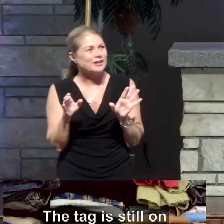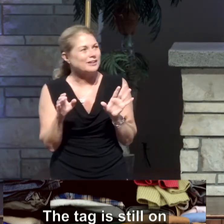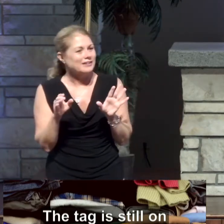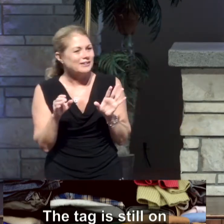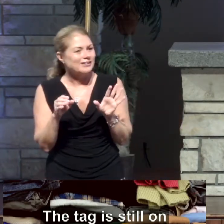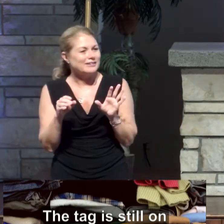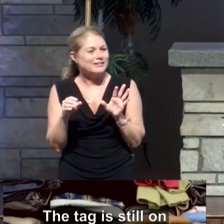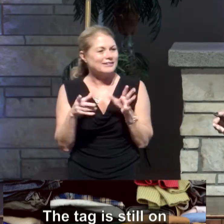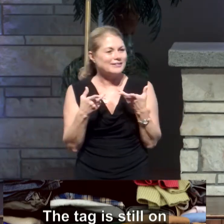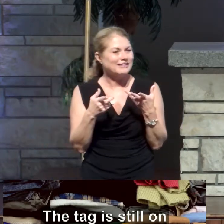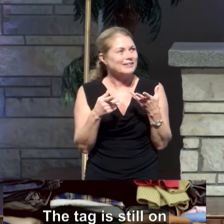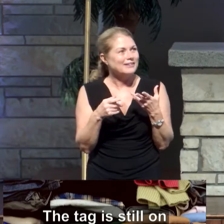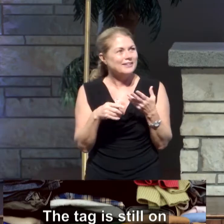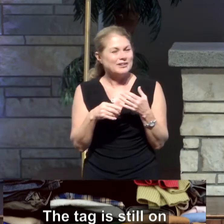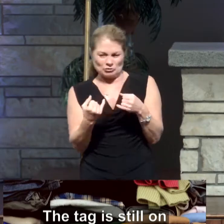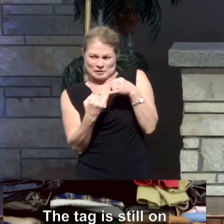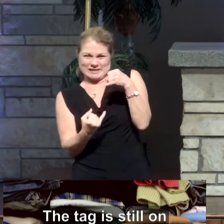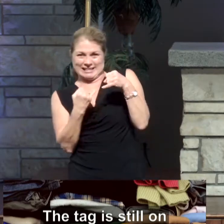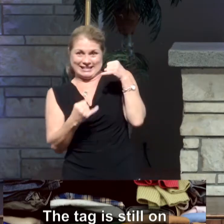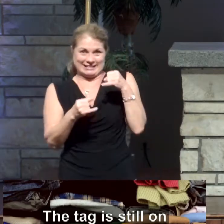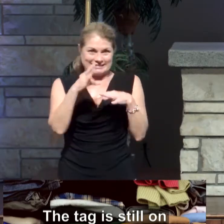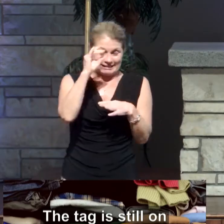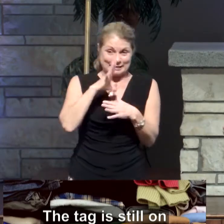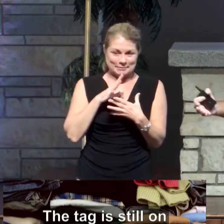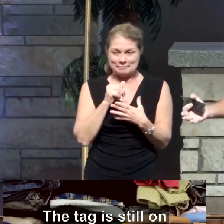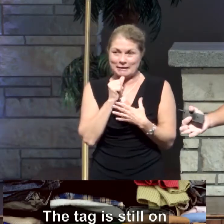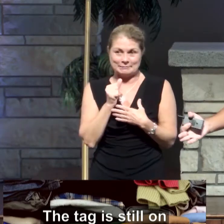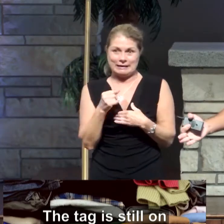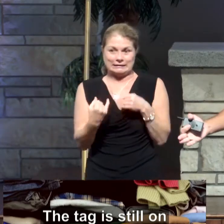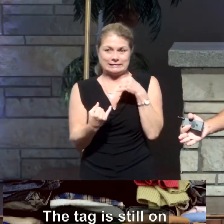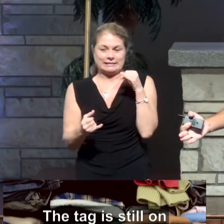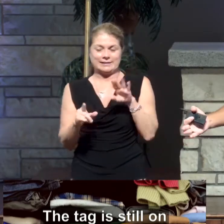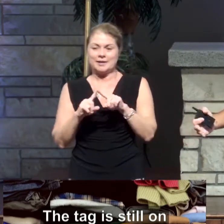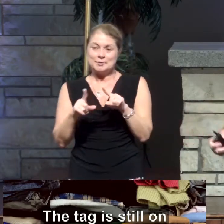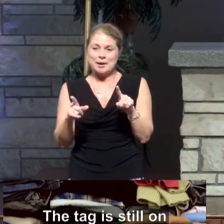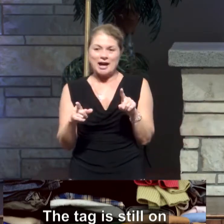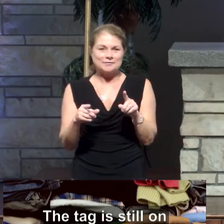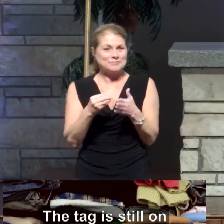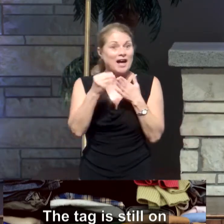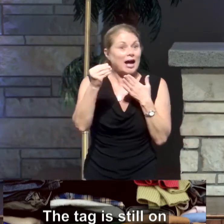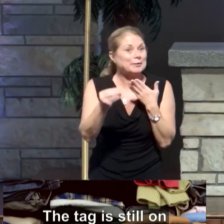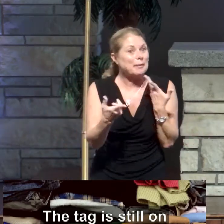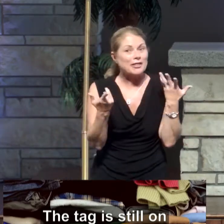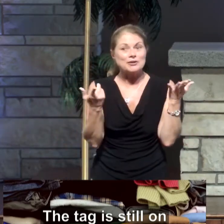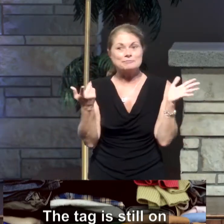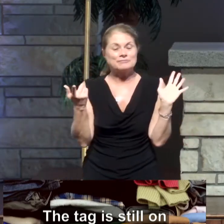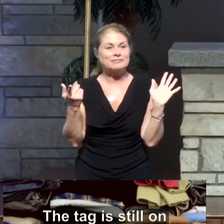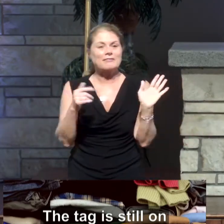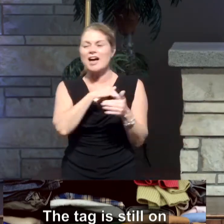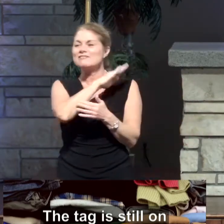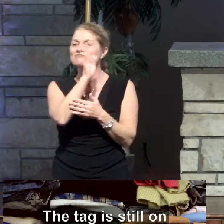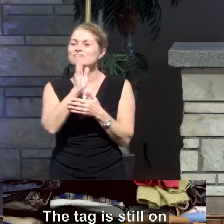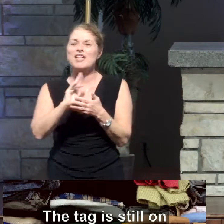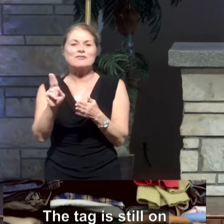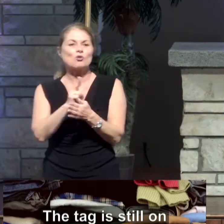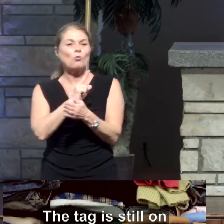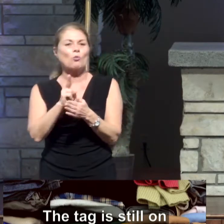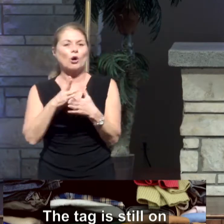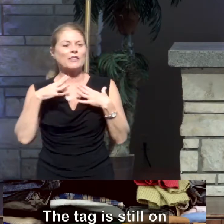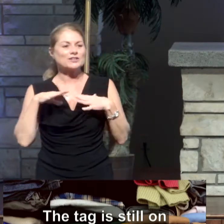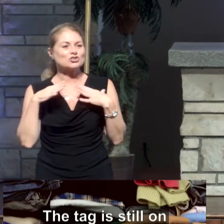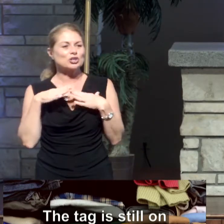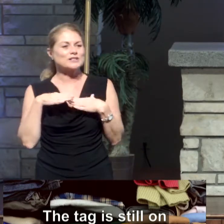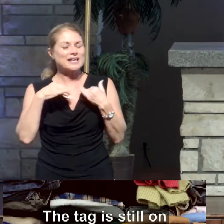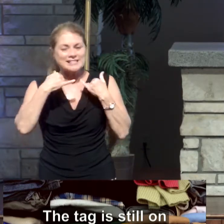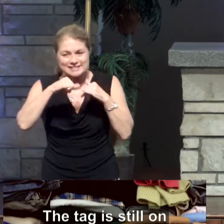so, and I'm not super skinny or so, but I bought these shirts because they were a good deal. I have never worn them. They're sitting